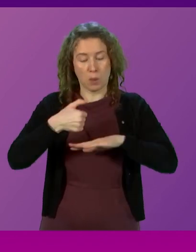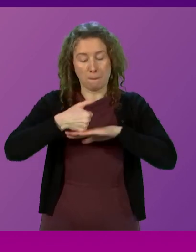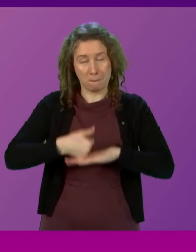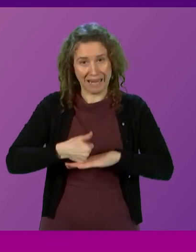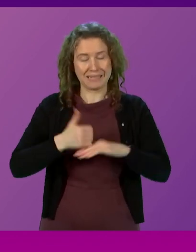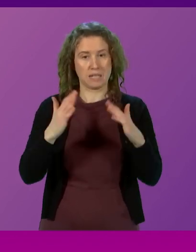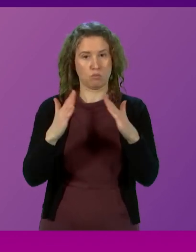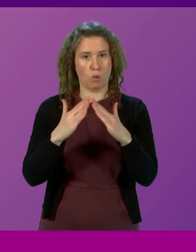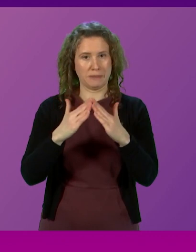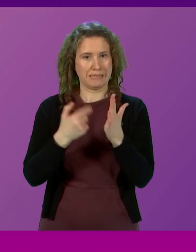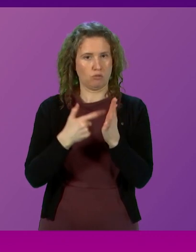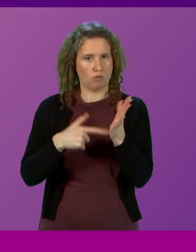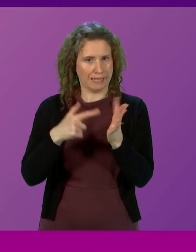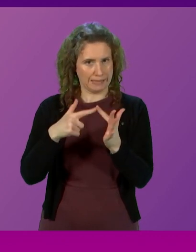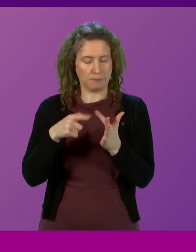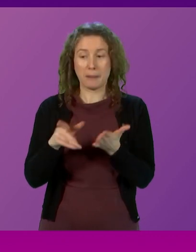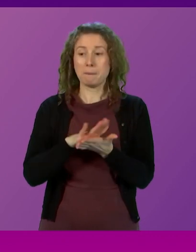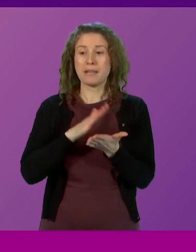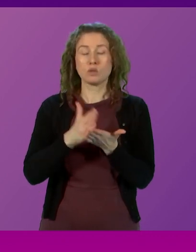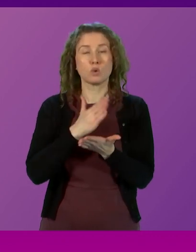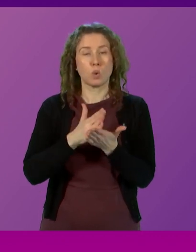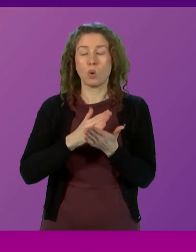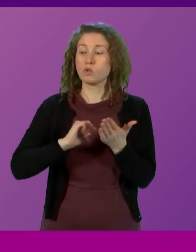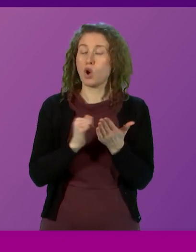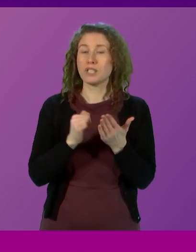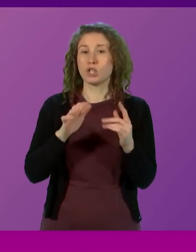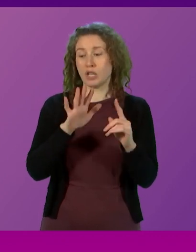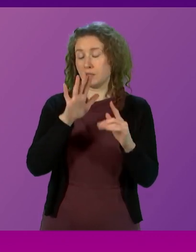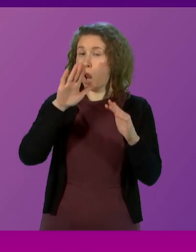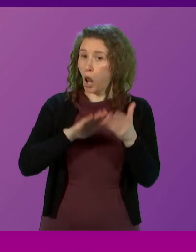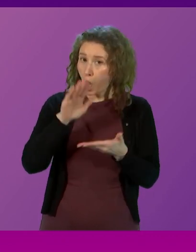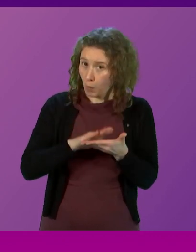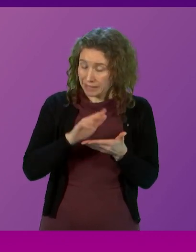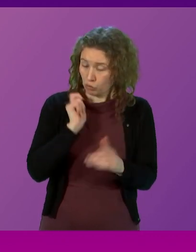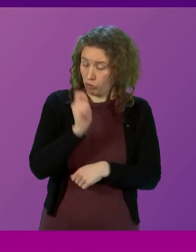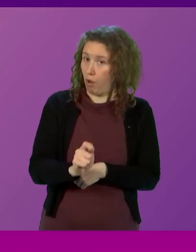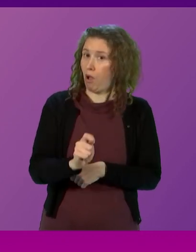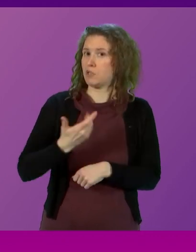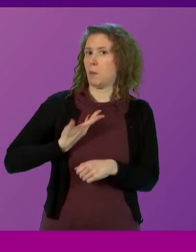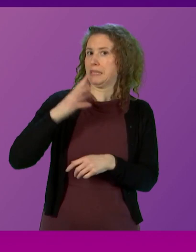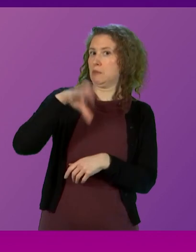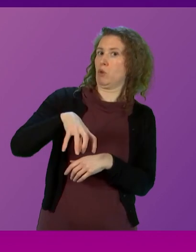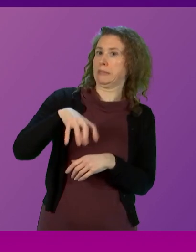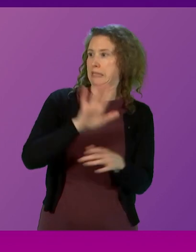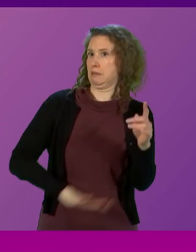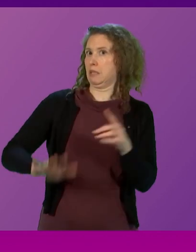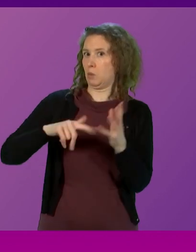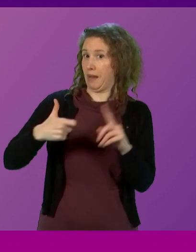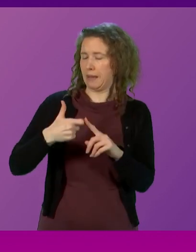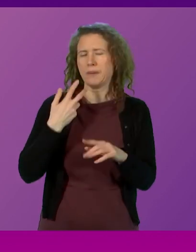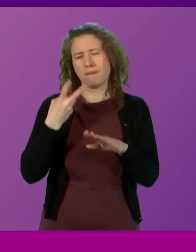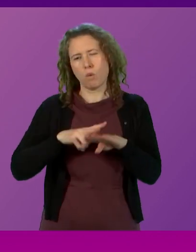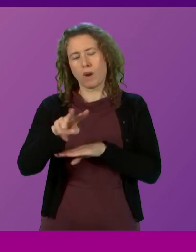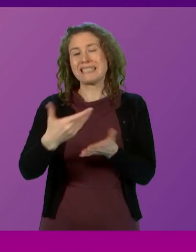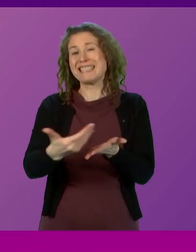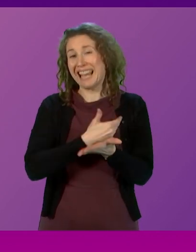property rate. This will ensure Scotland has the lowest poundage in the United Kingdom for the fifth year in a row and is forecast to